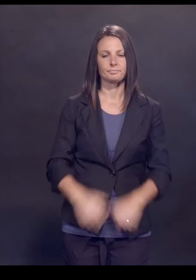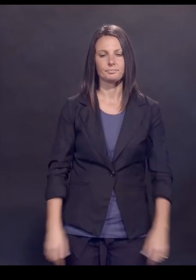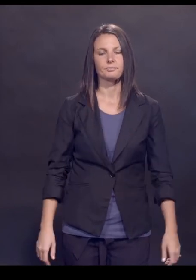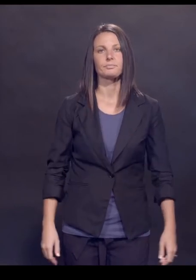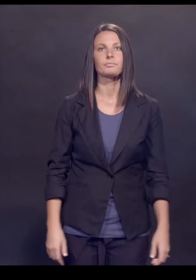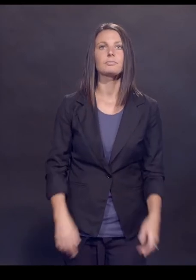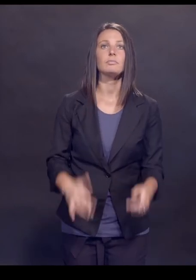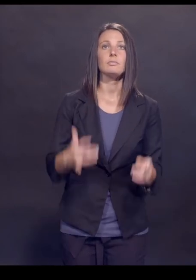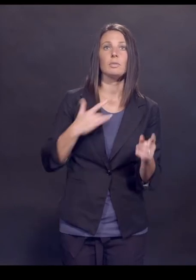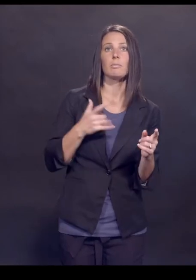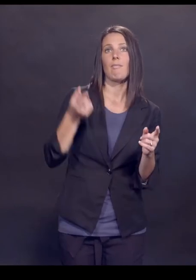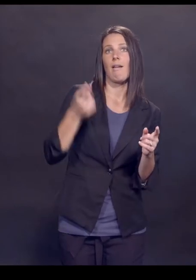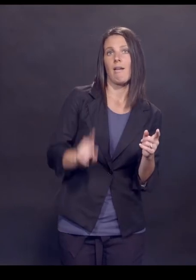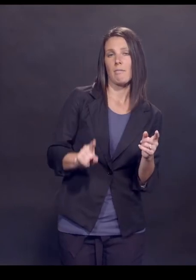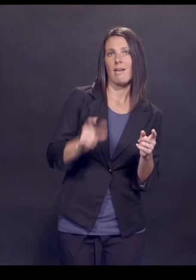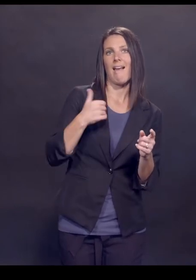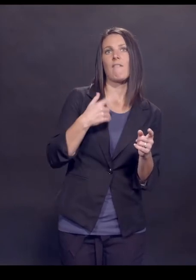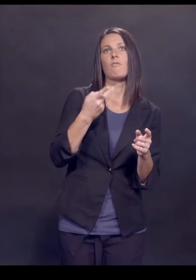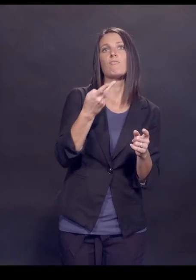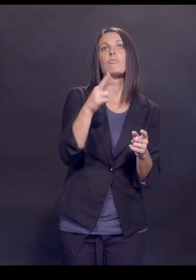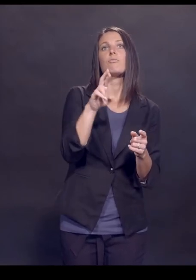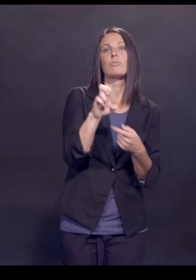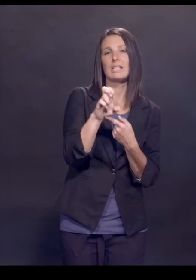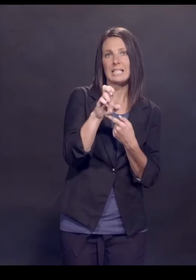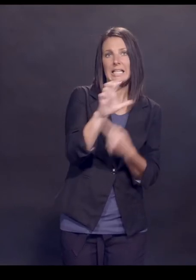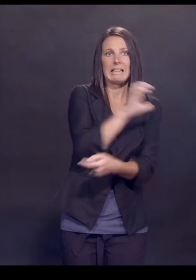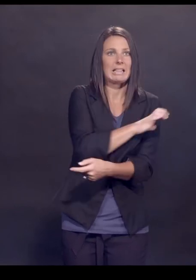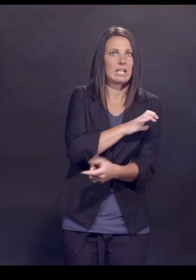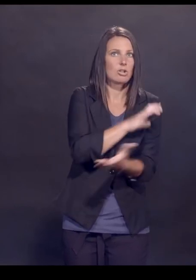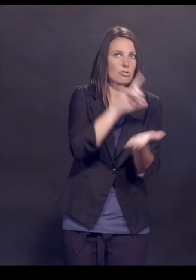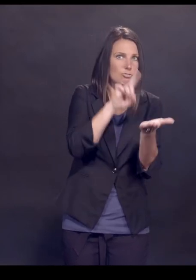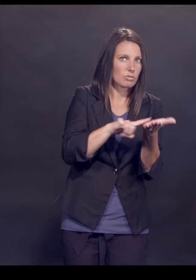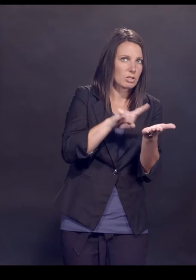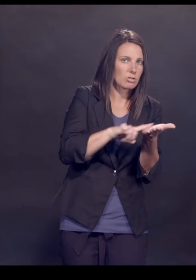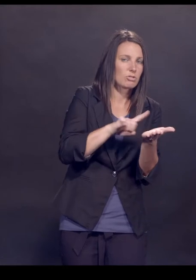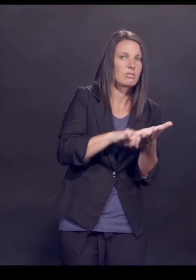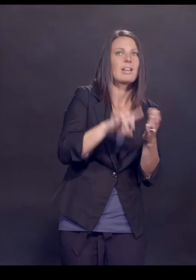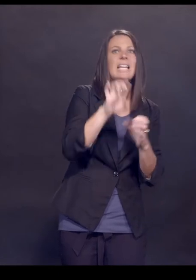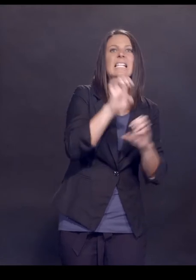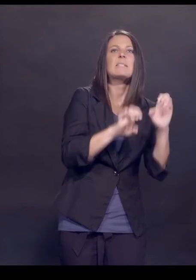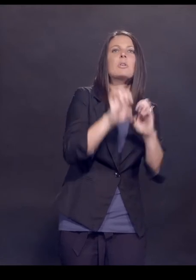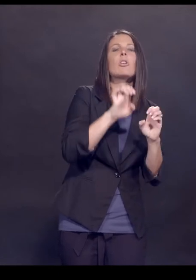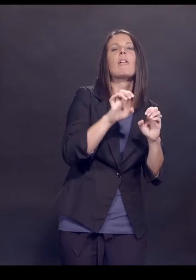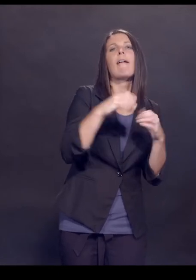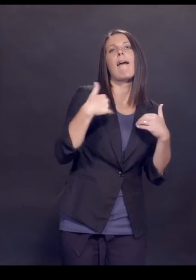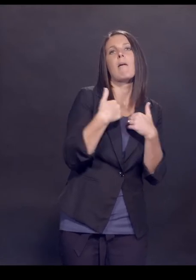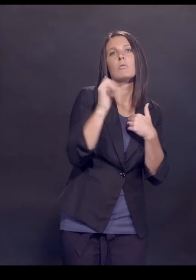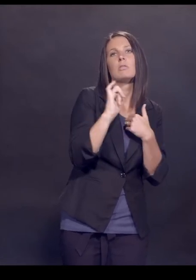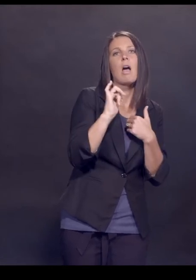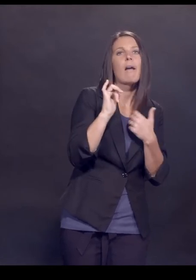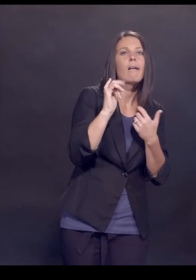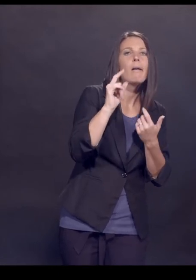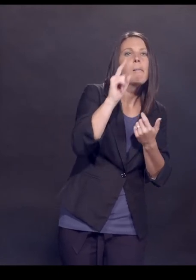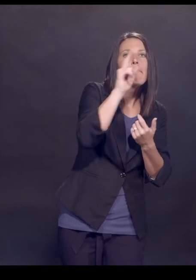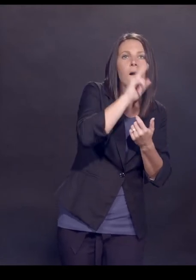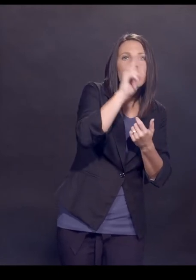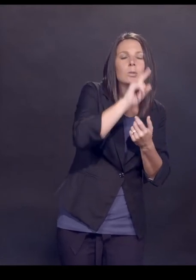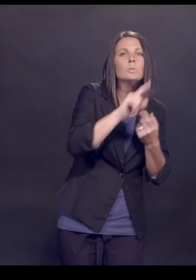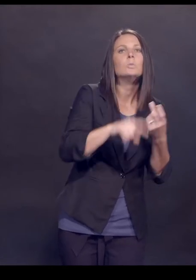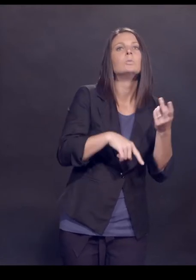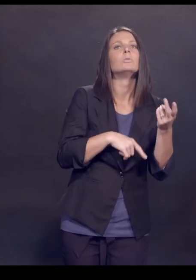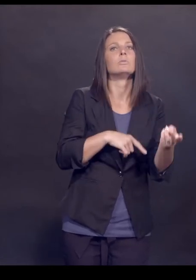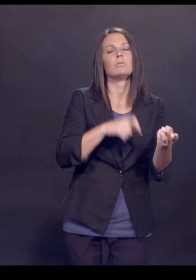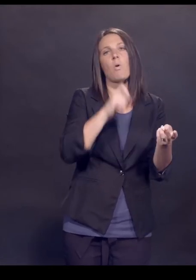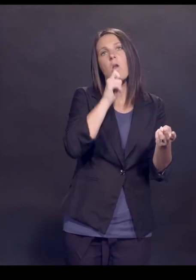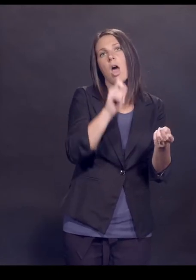Usually what happens is you do preclinical studies, meaning you do studies in experimental animals like mice or non-human primates to make